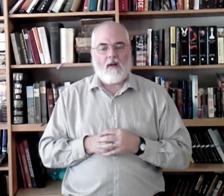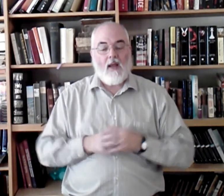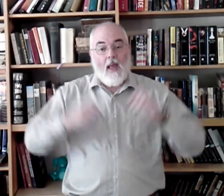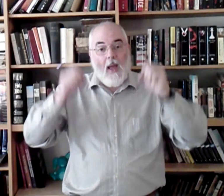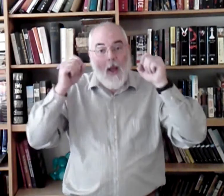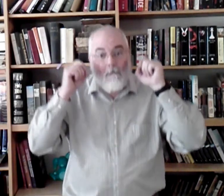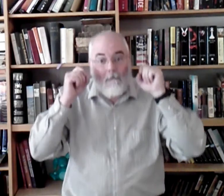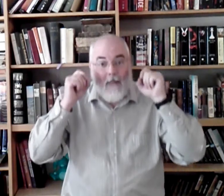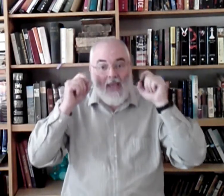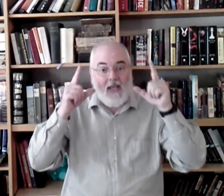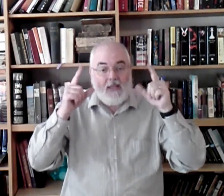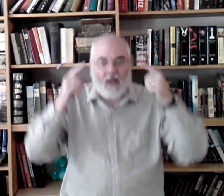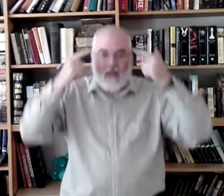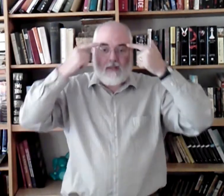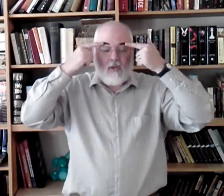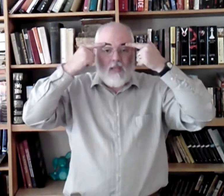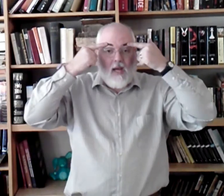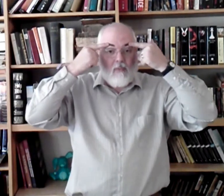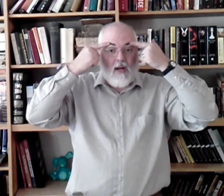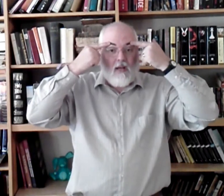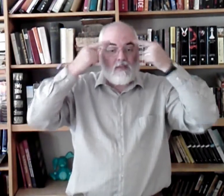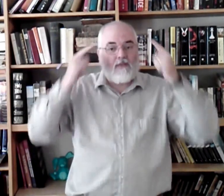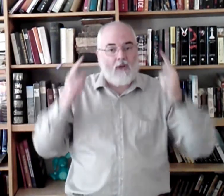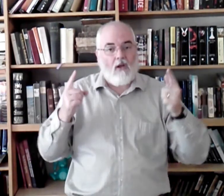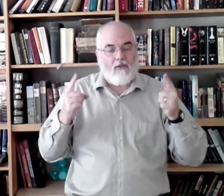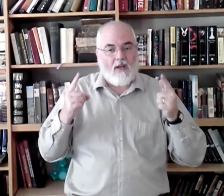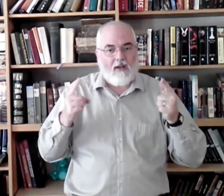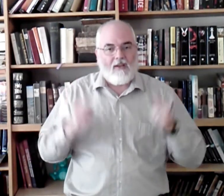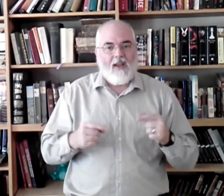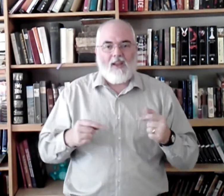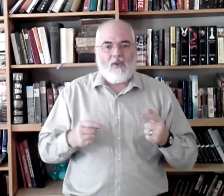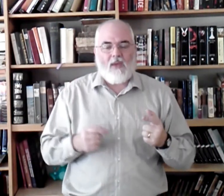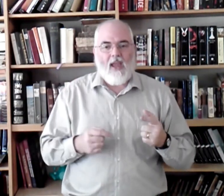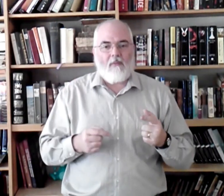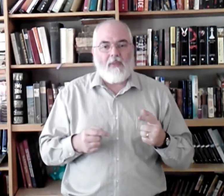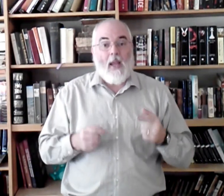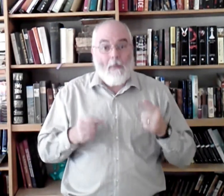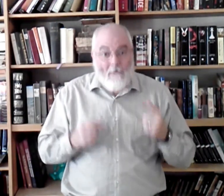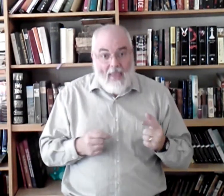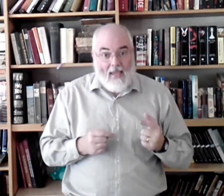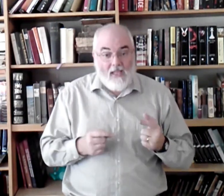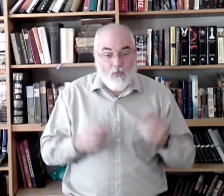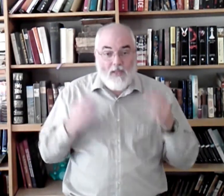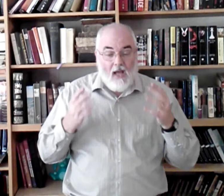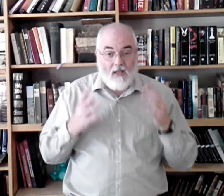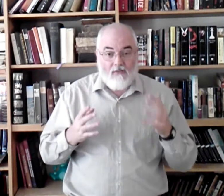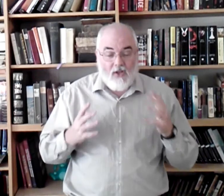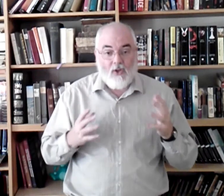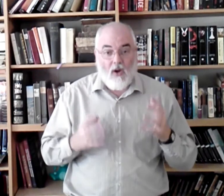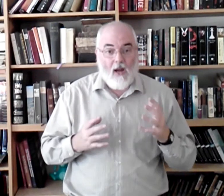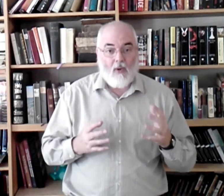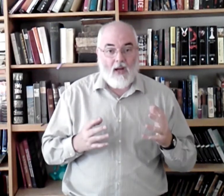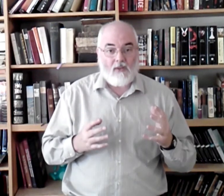Amazing. Get those eyebrows involved in it. You can't be amazed without lifting your eyebrows.